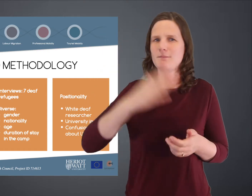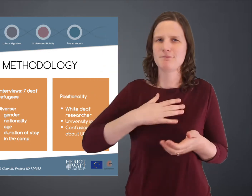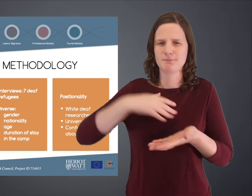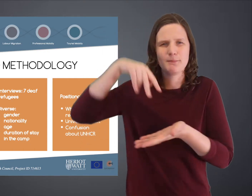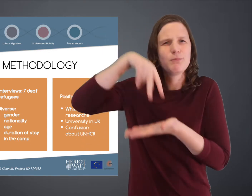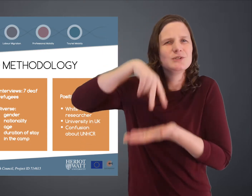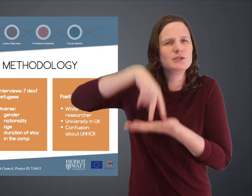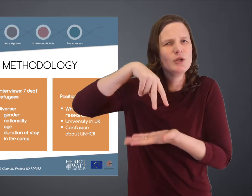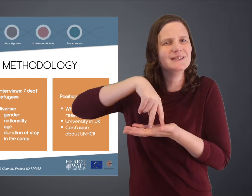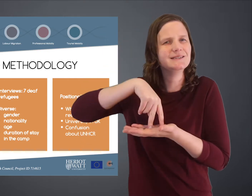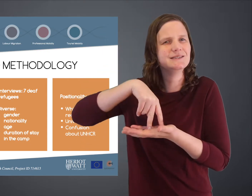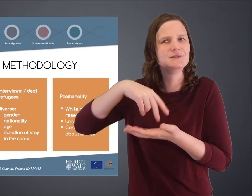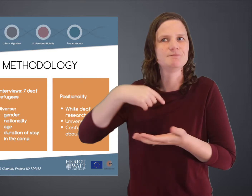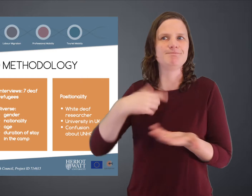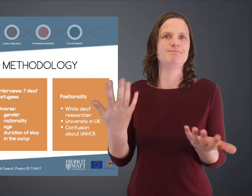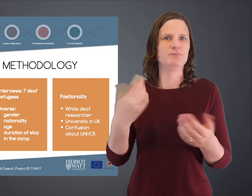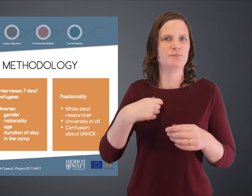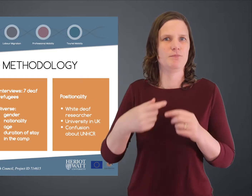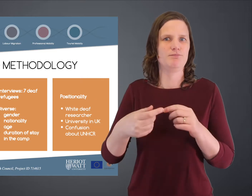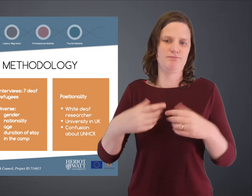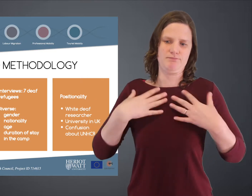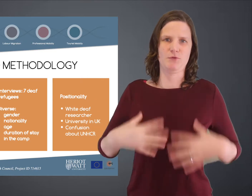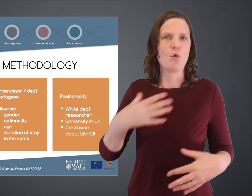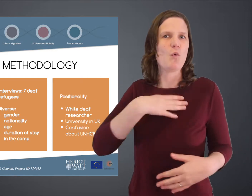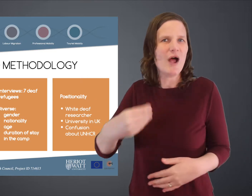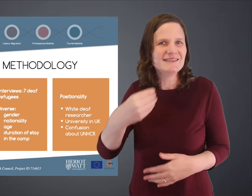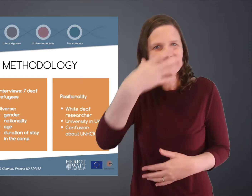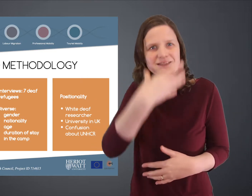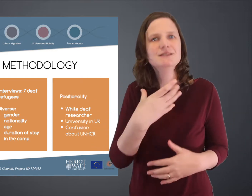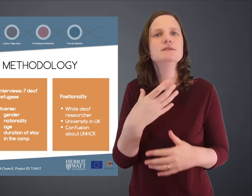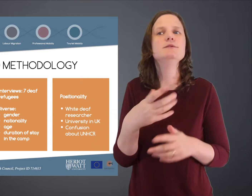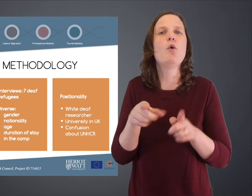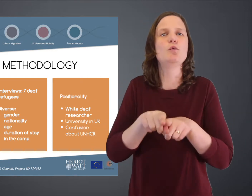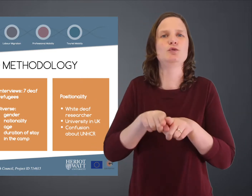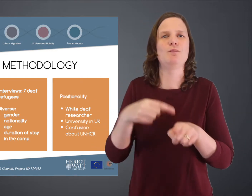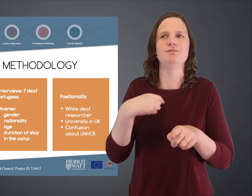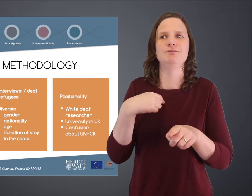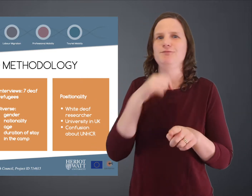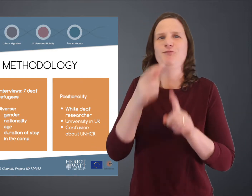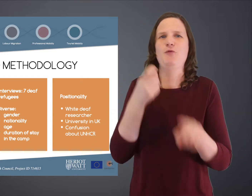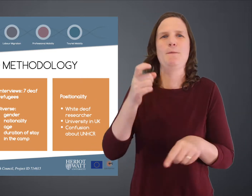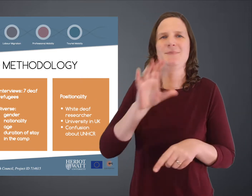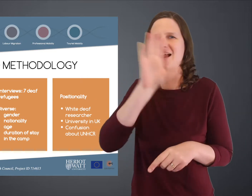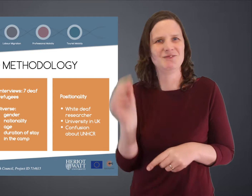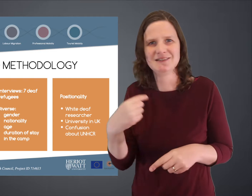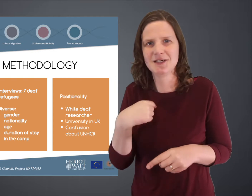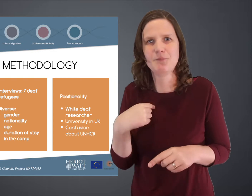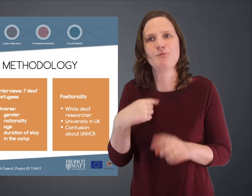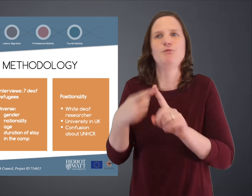Now, I was aware that my own positionality would influence the research. As a white, non